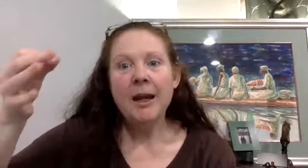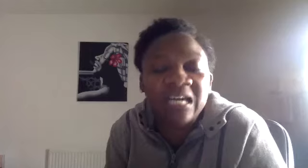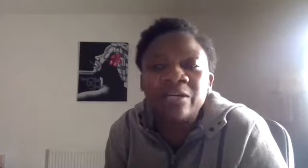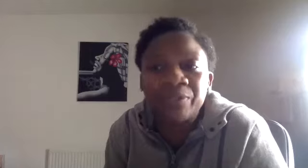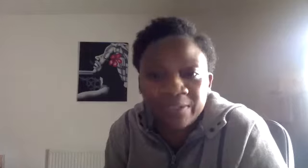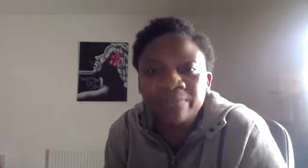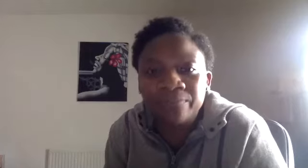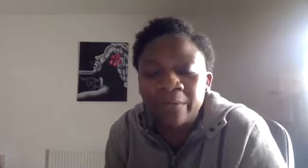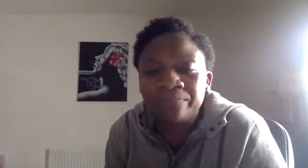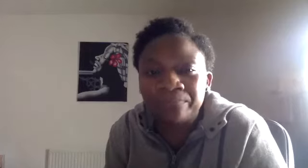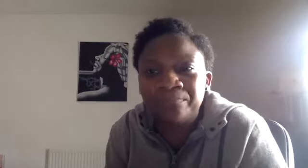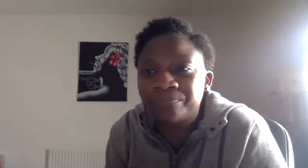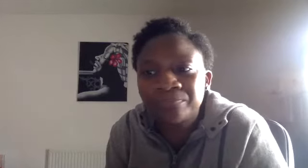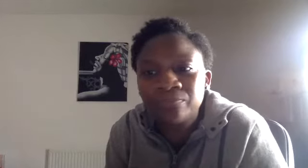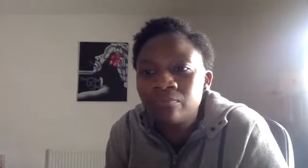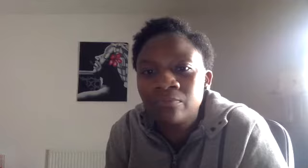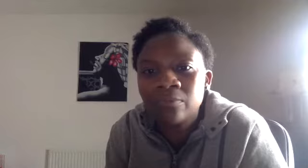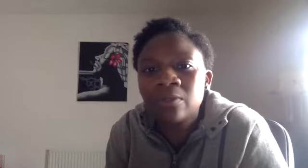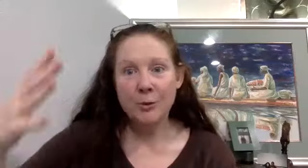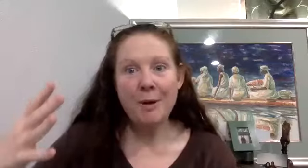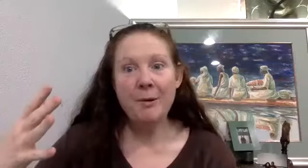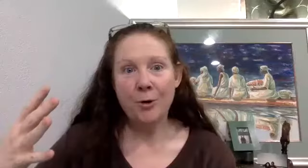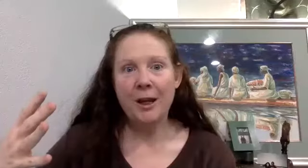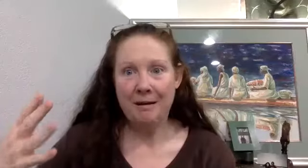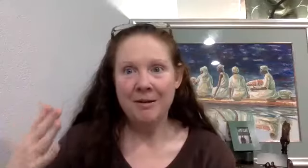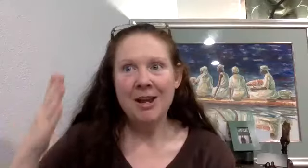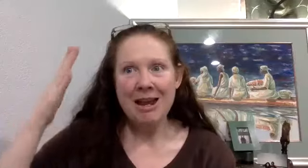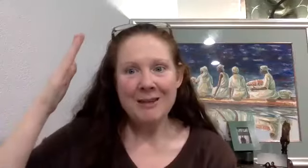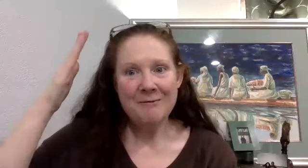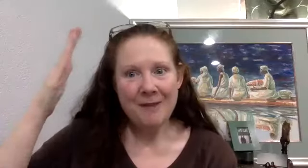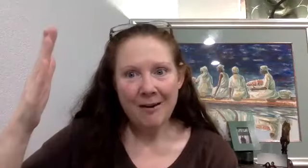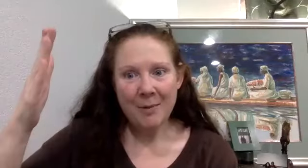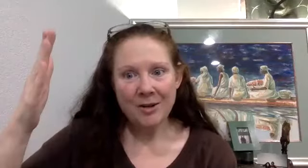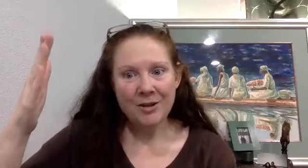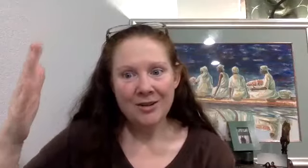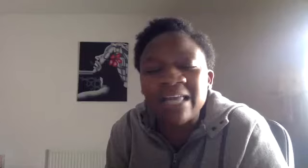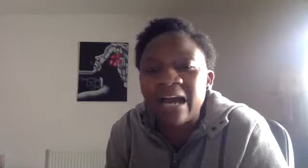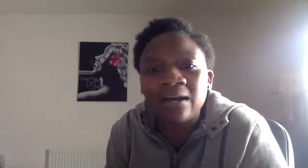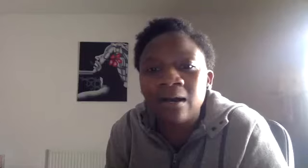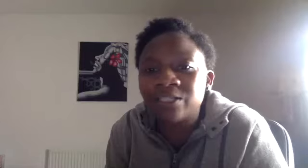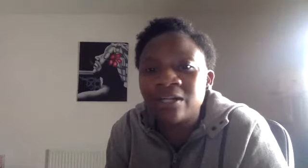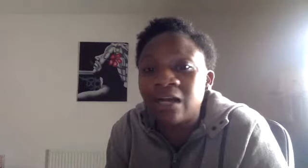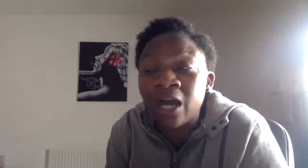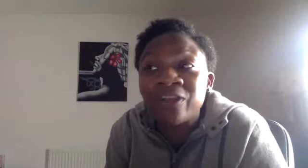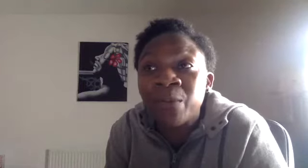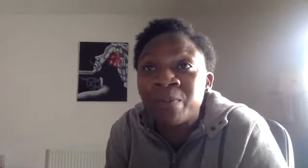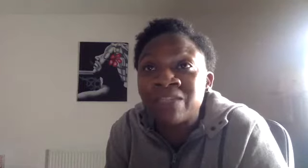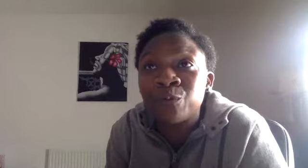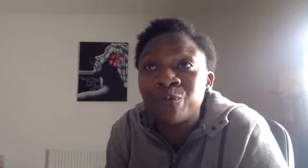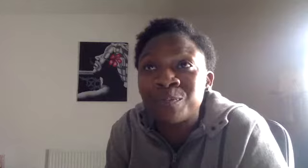ethos and the paradigm, even that us women work in, is very much. I don't think it would be difficult for them to